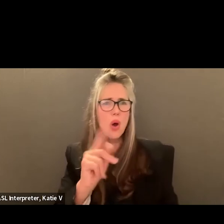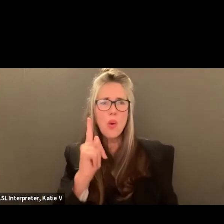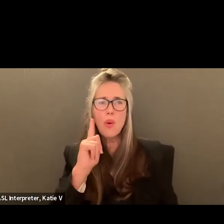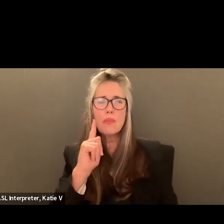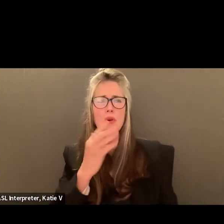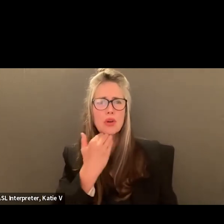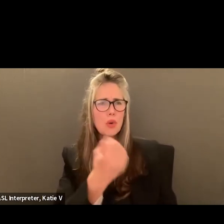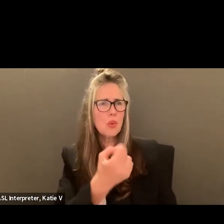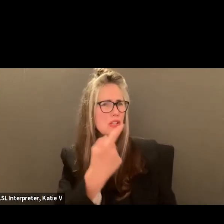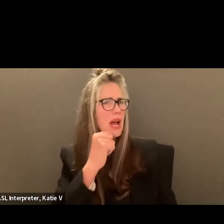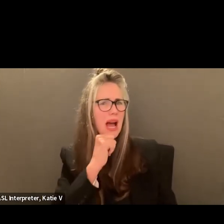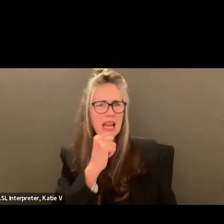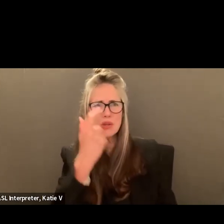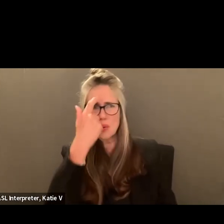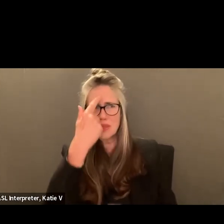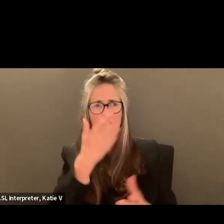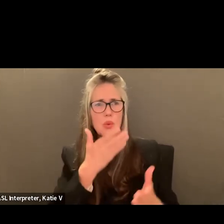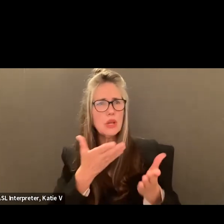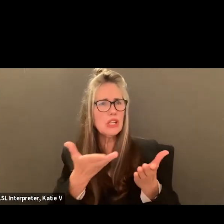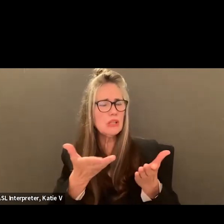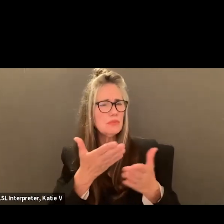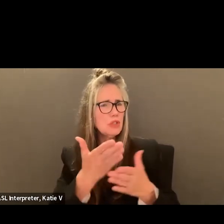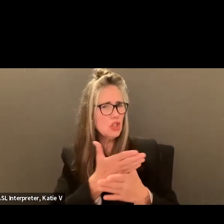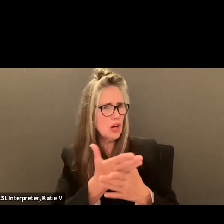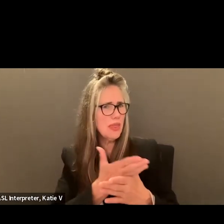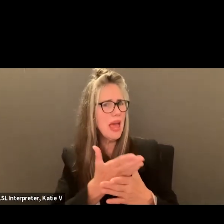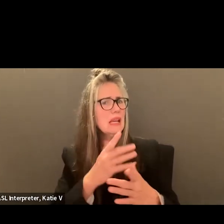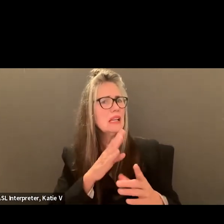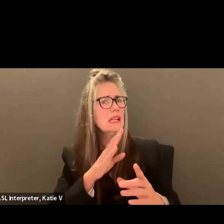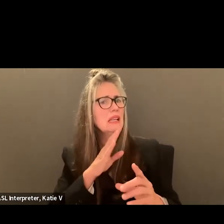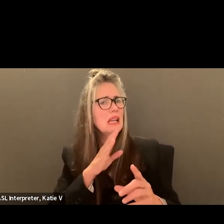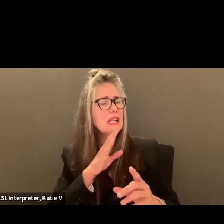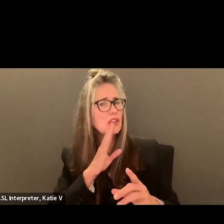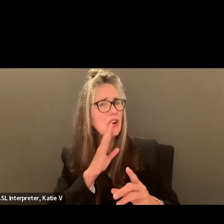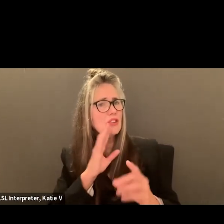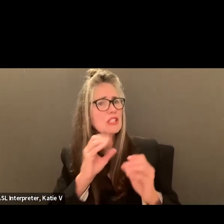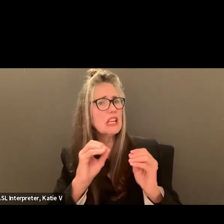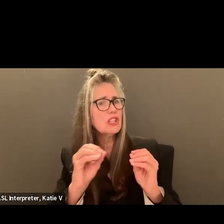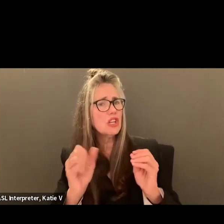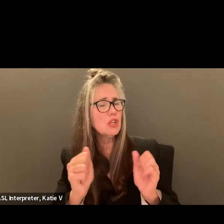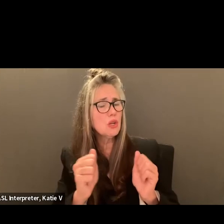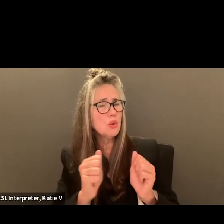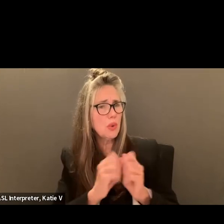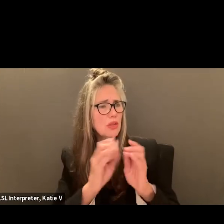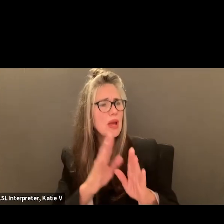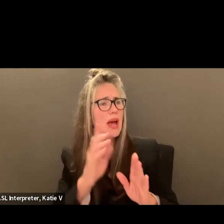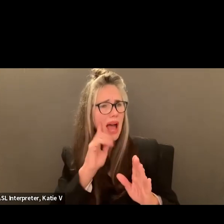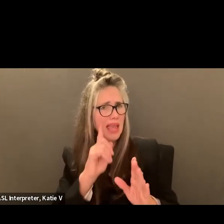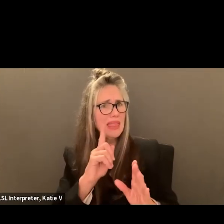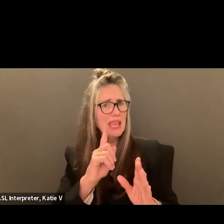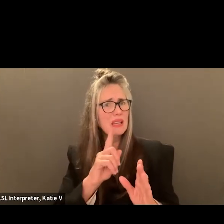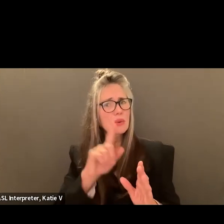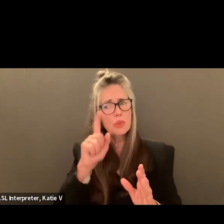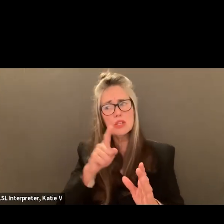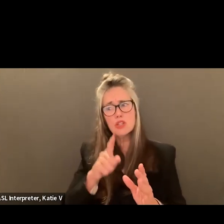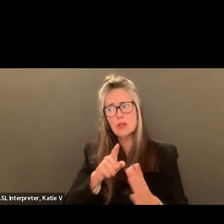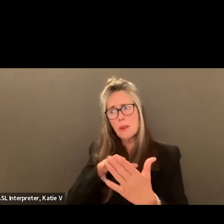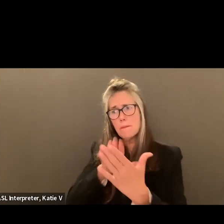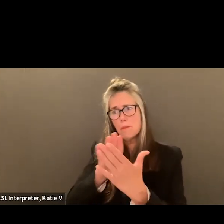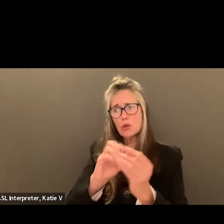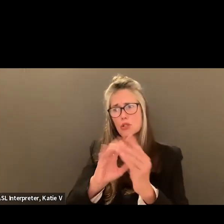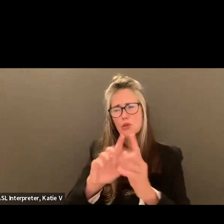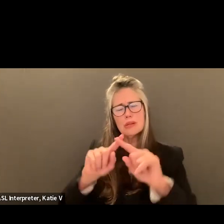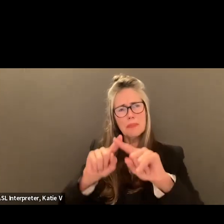sharing it in conversation with students. That would be a great strategy to talk age appropriately with students on what these are. So, have not,